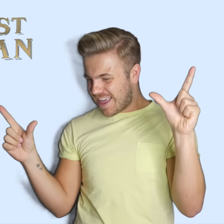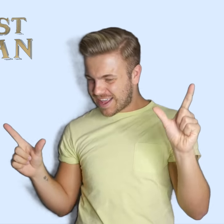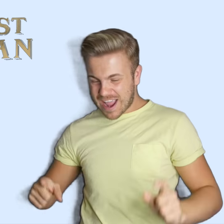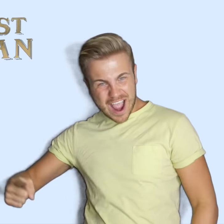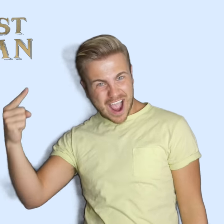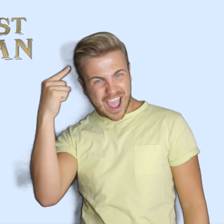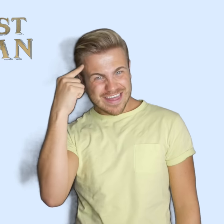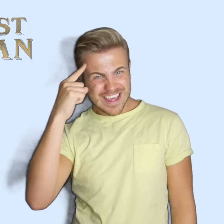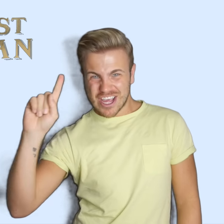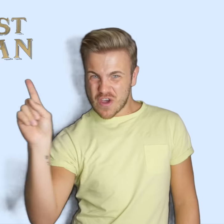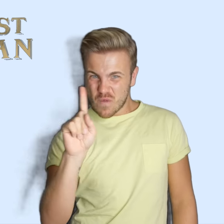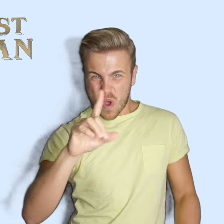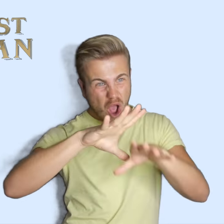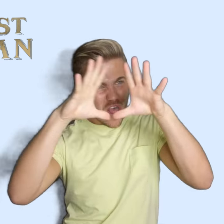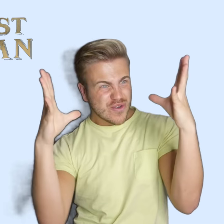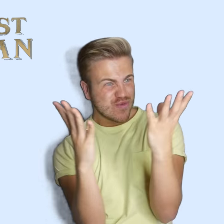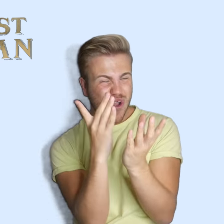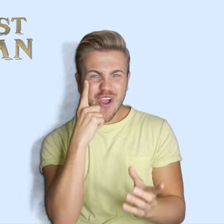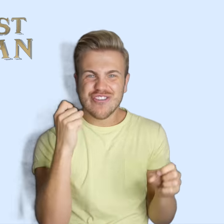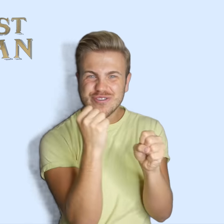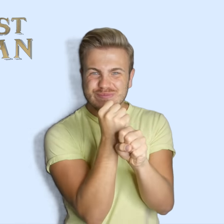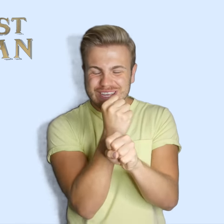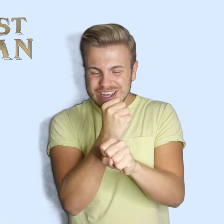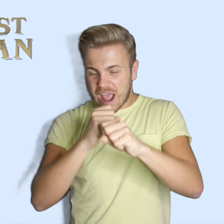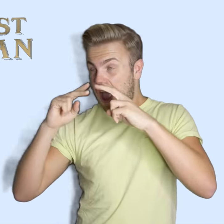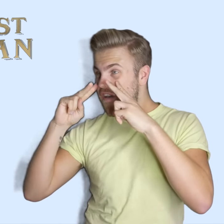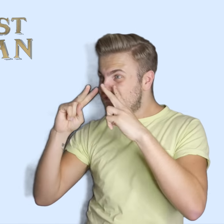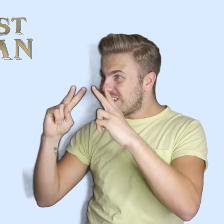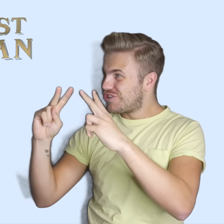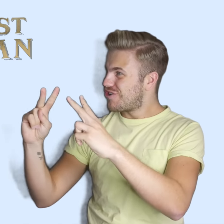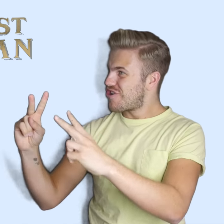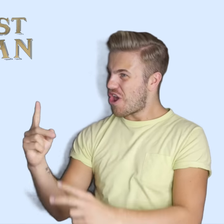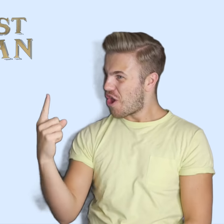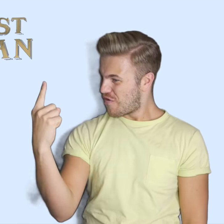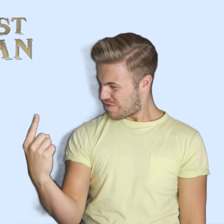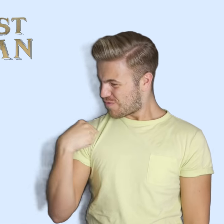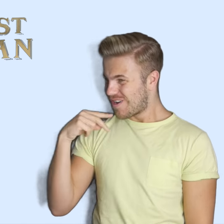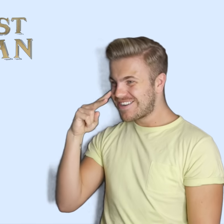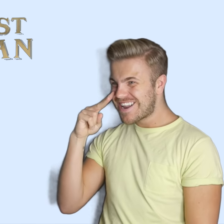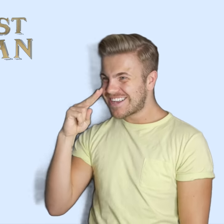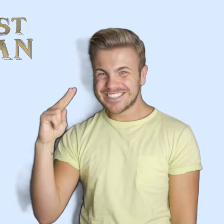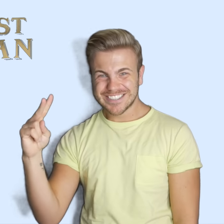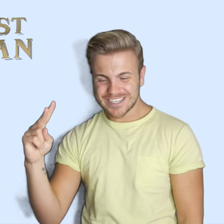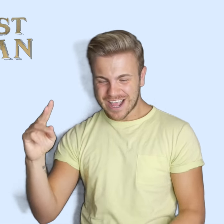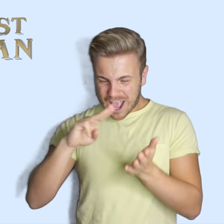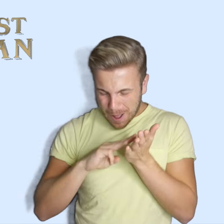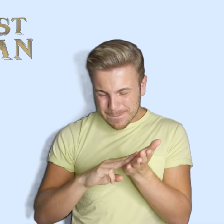I think of what the world could be A vision of the one I see A